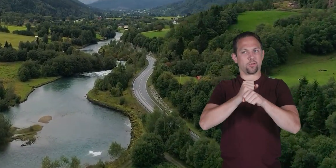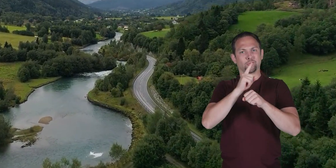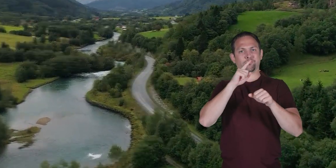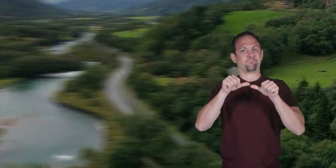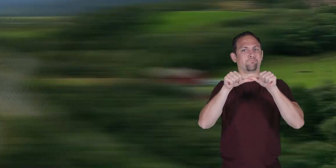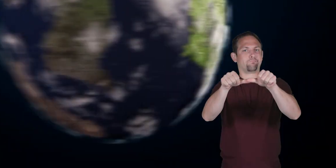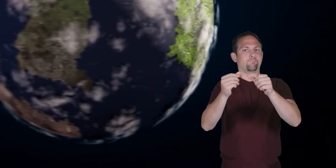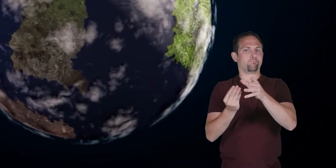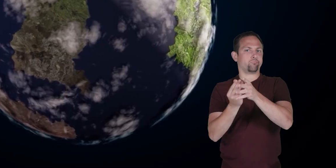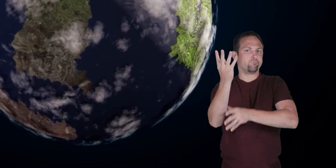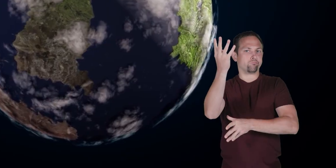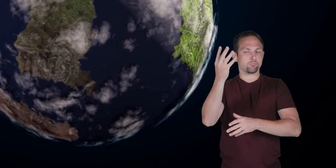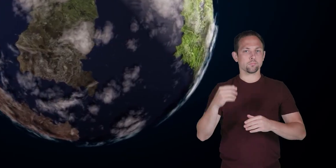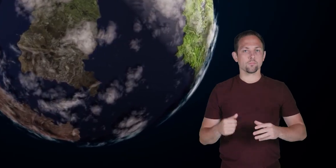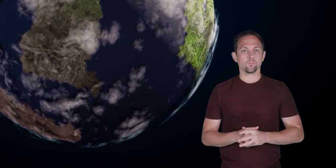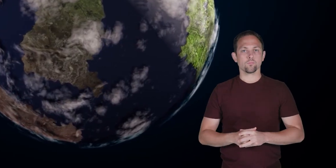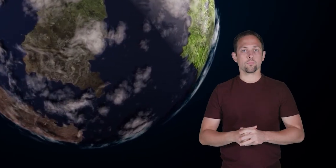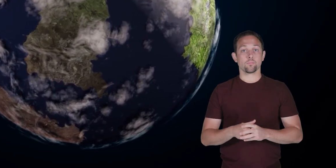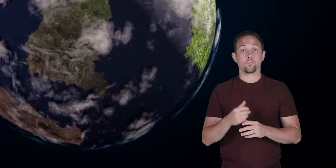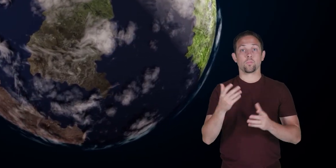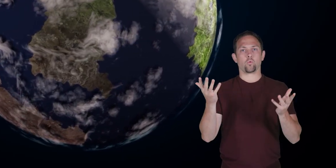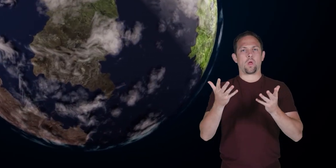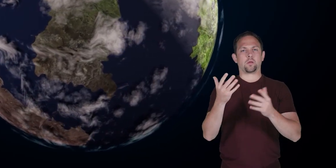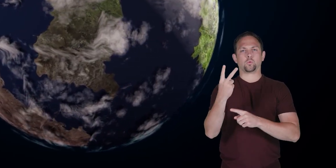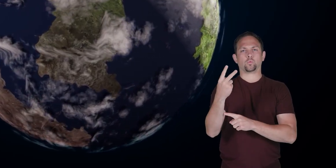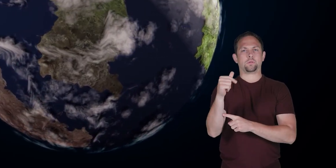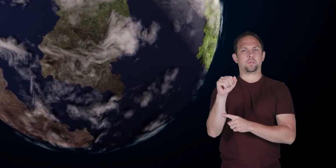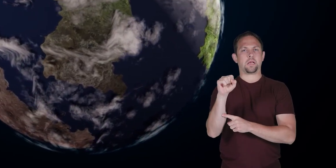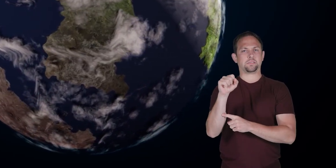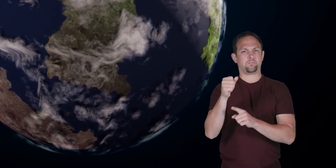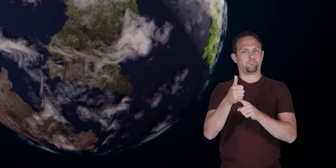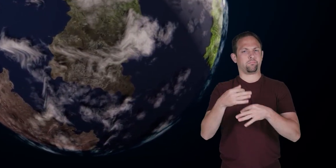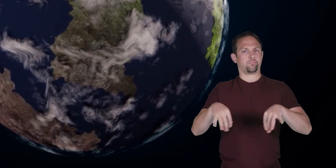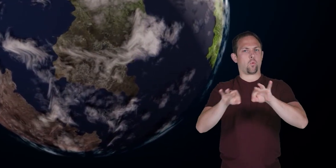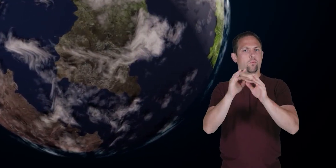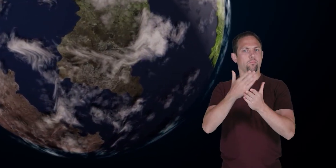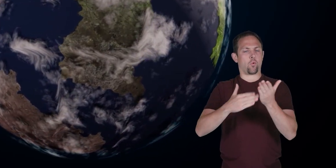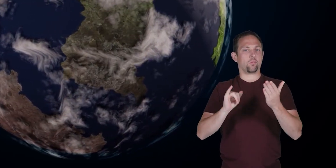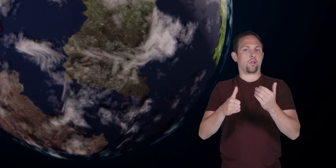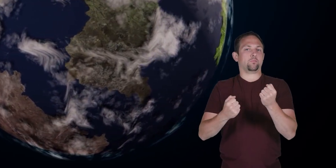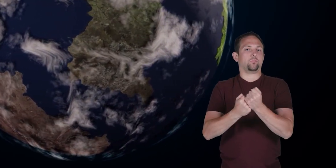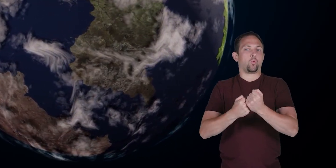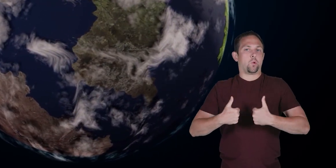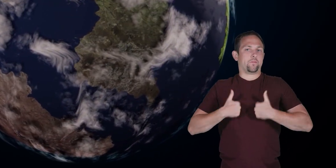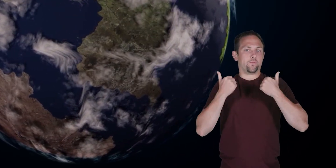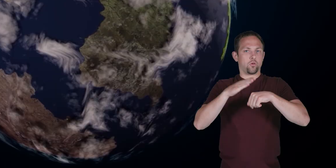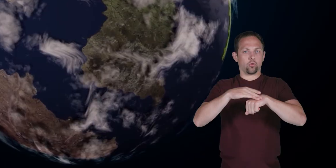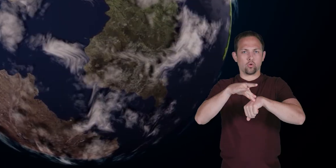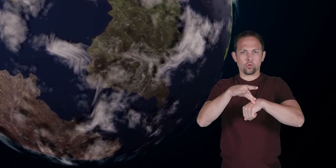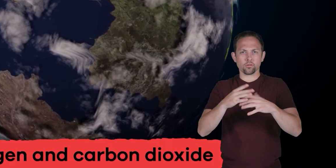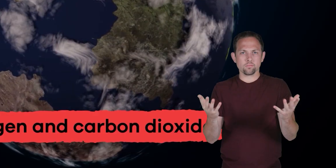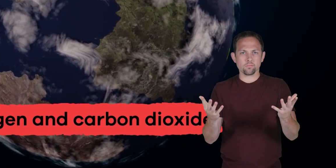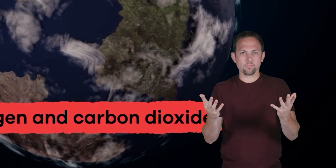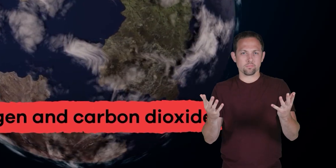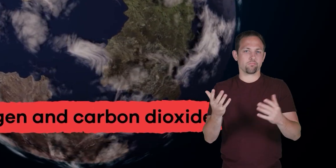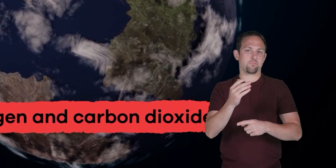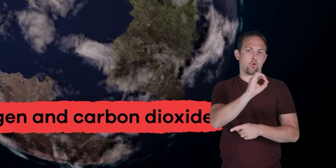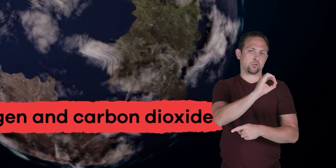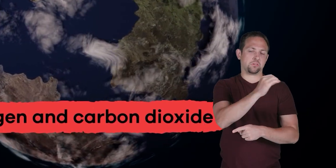what two gases are important parts of supporting life on earth oxygen and